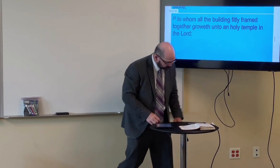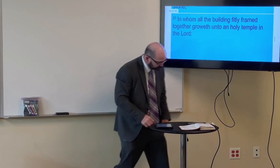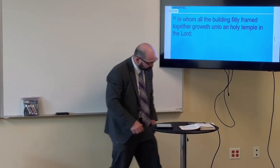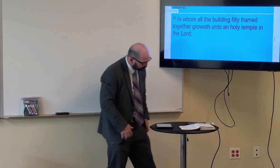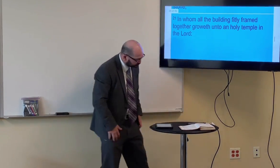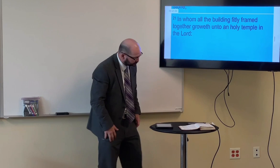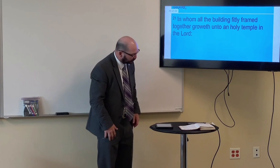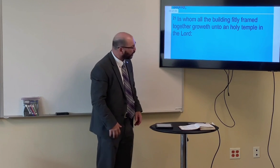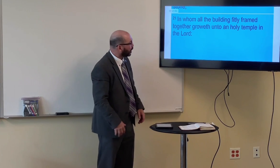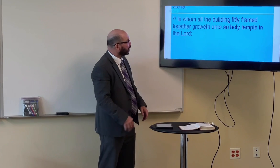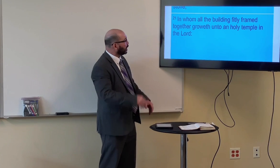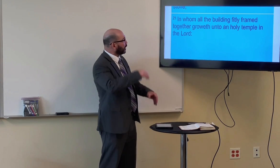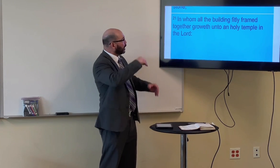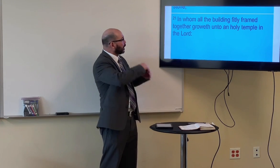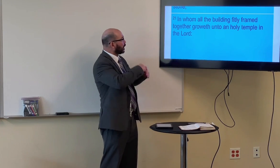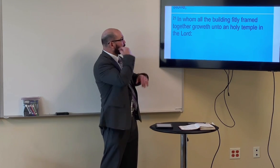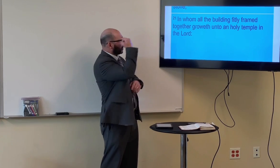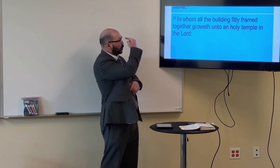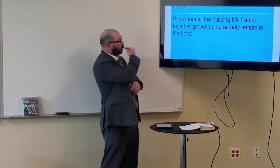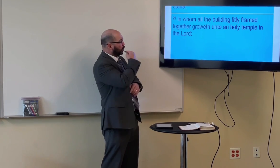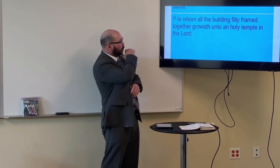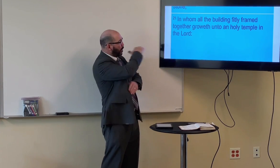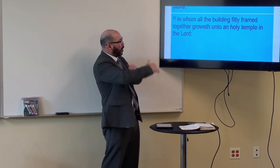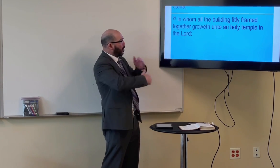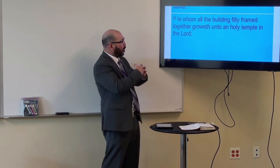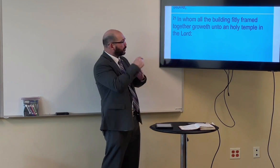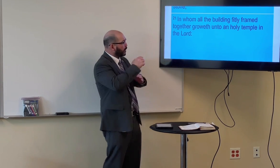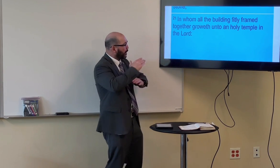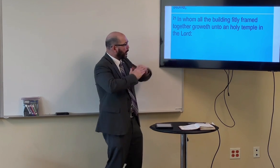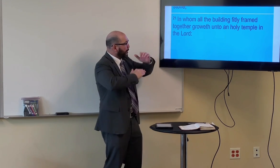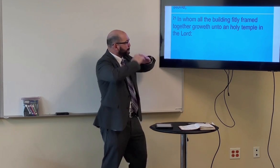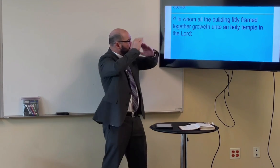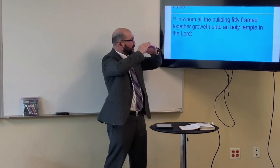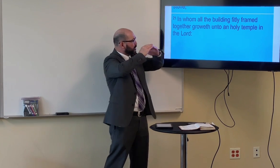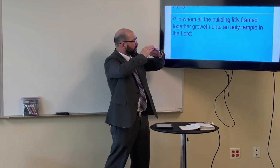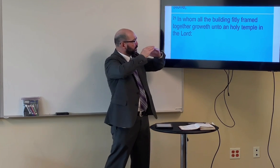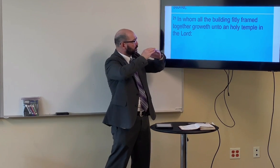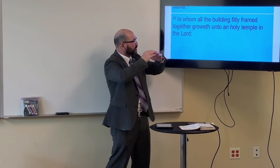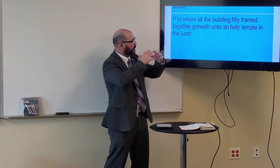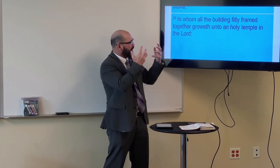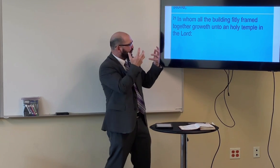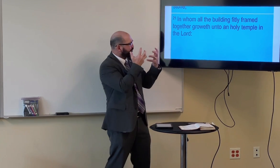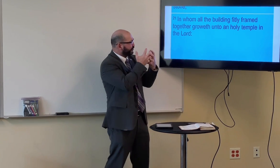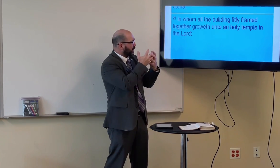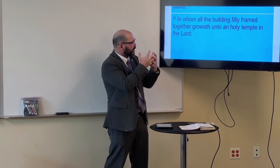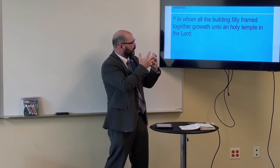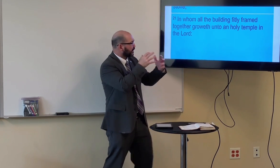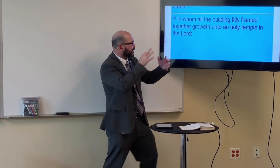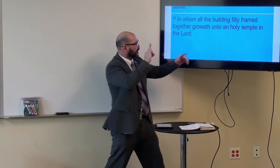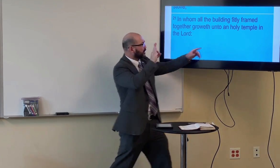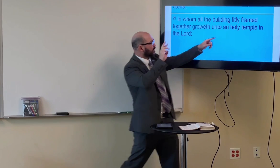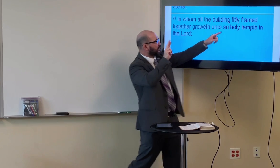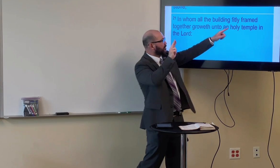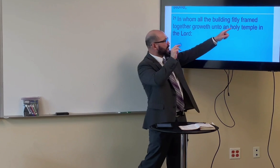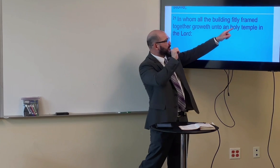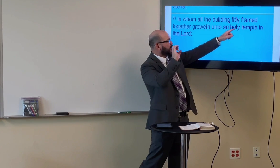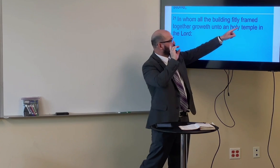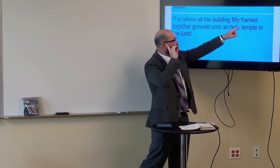okay verse 21 Ephesians 4 21 in whom all the building fitly